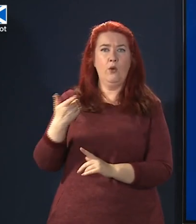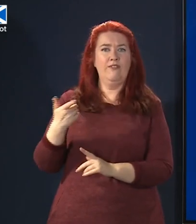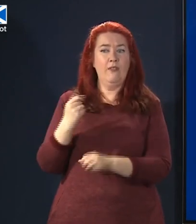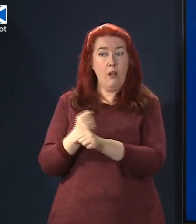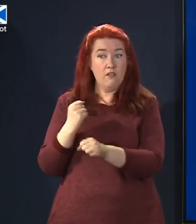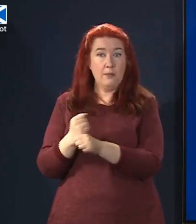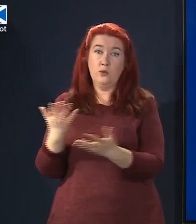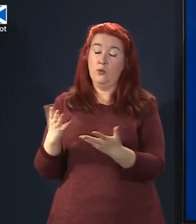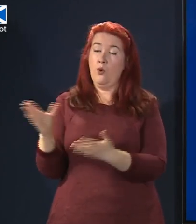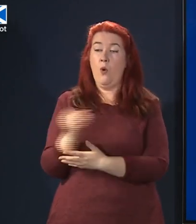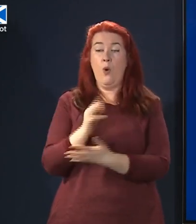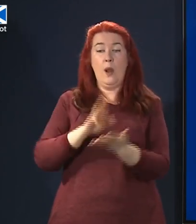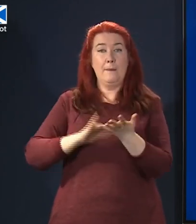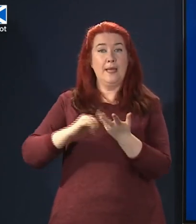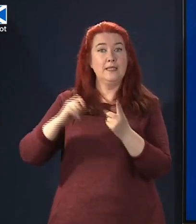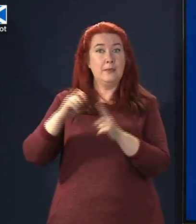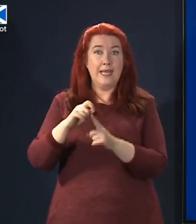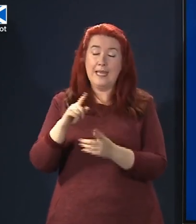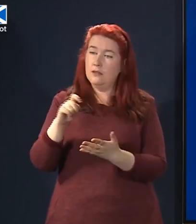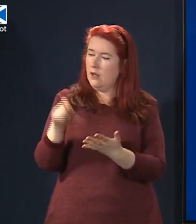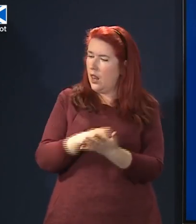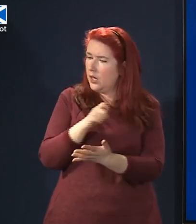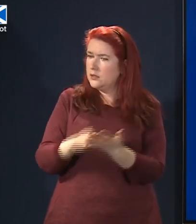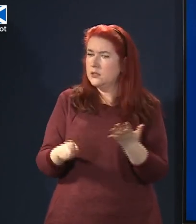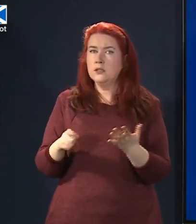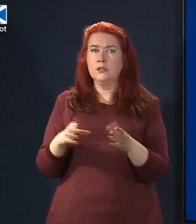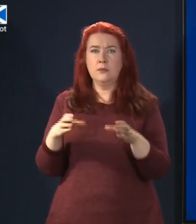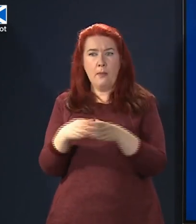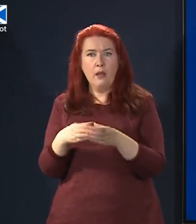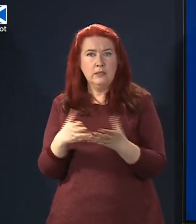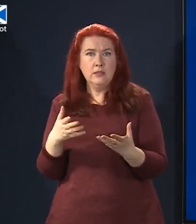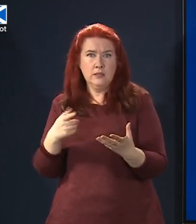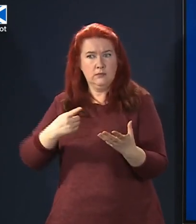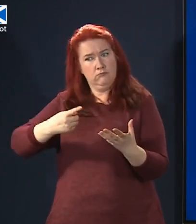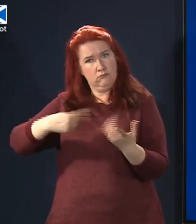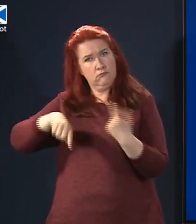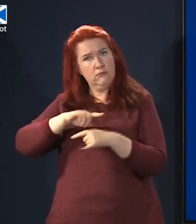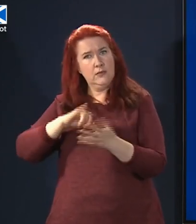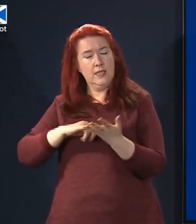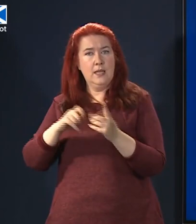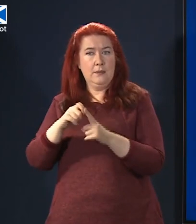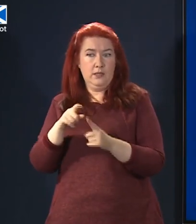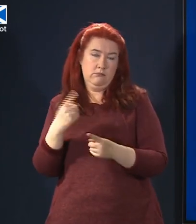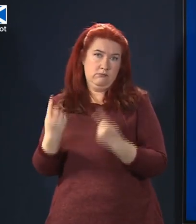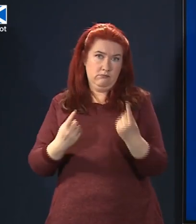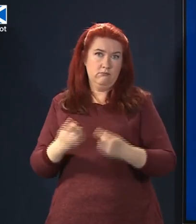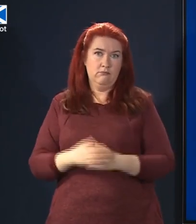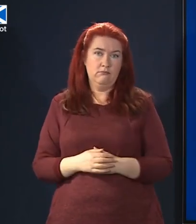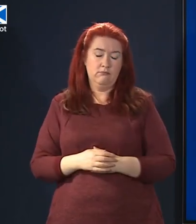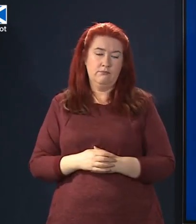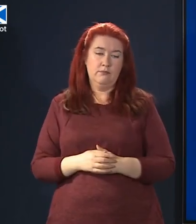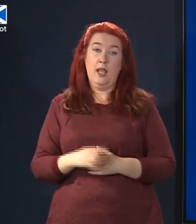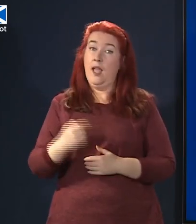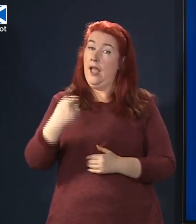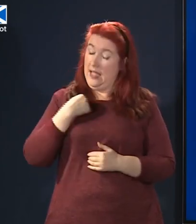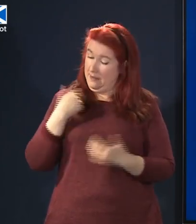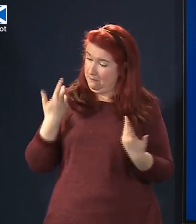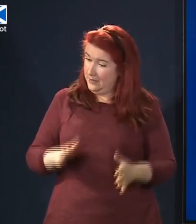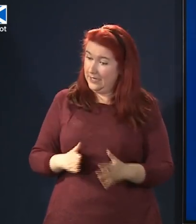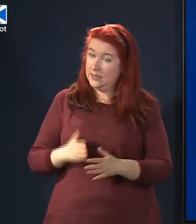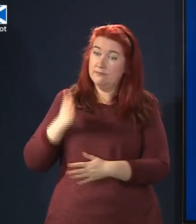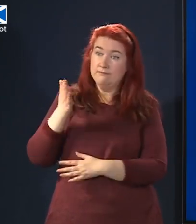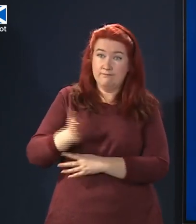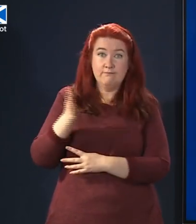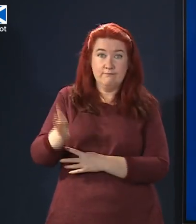members of my party to take seriously as well. That said and I've attended many